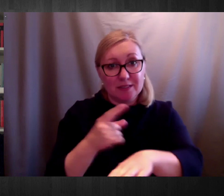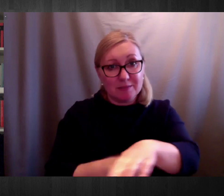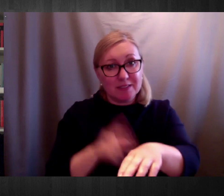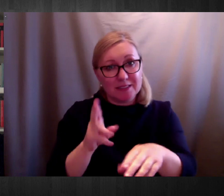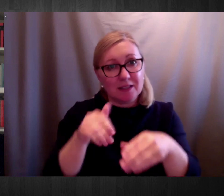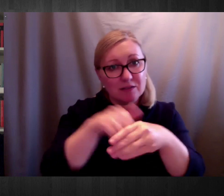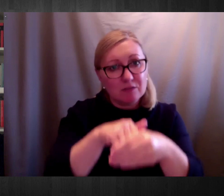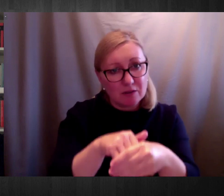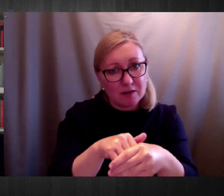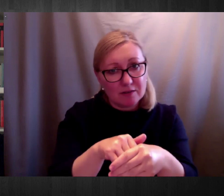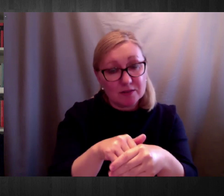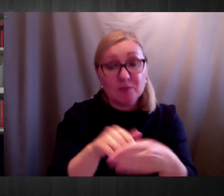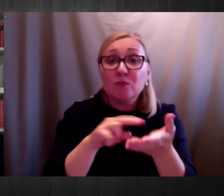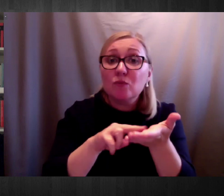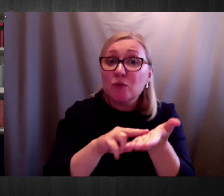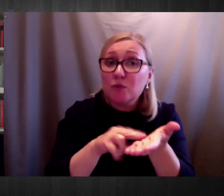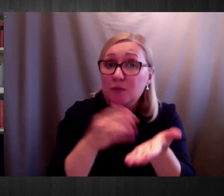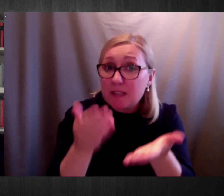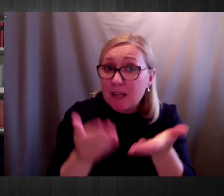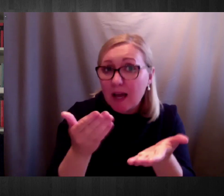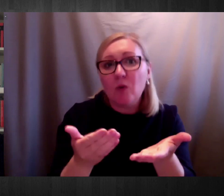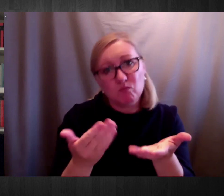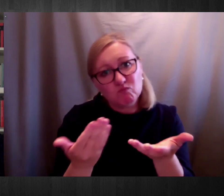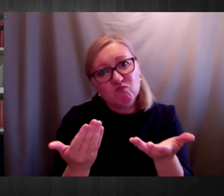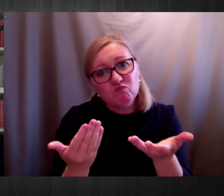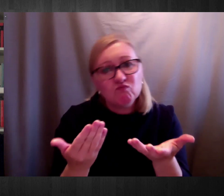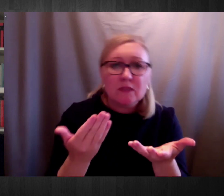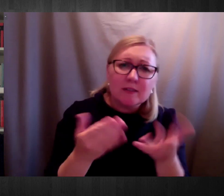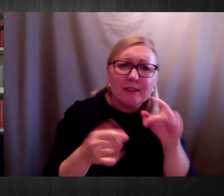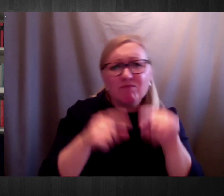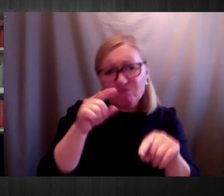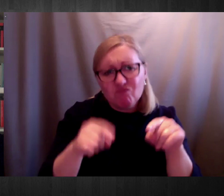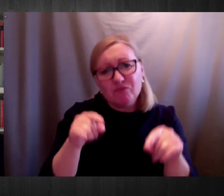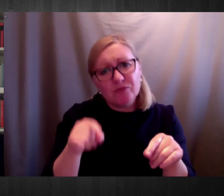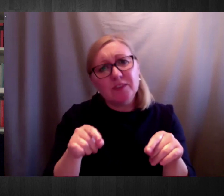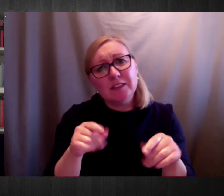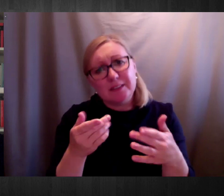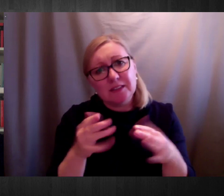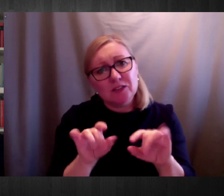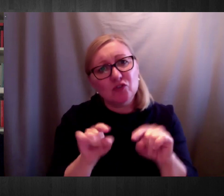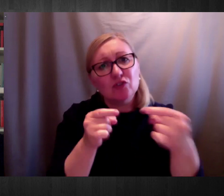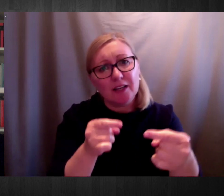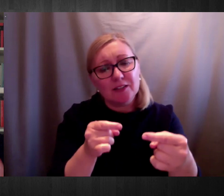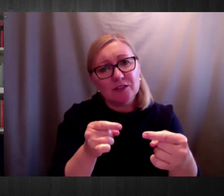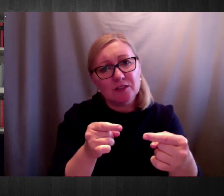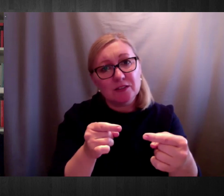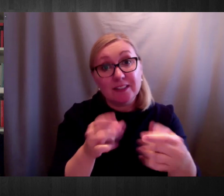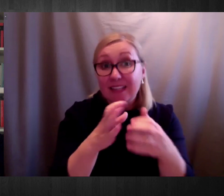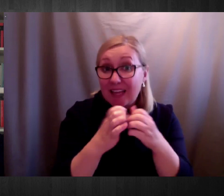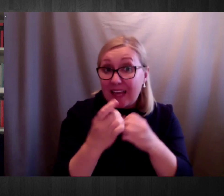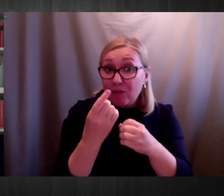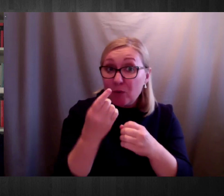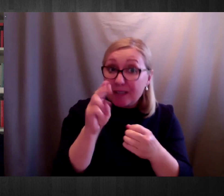How we are using it to still remain a challenge. I do think that at this point, not everybody's having access and more.